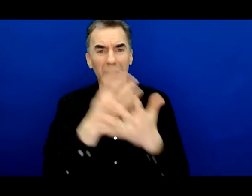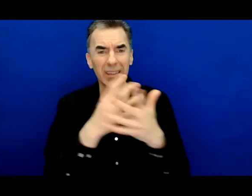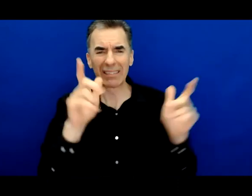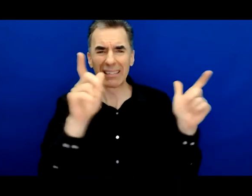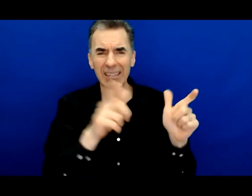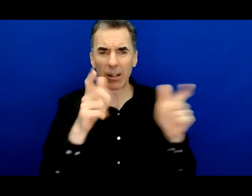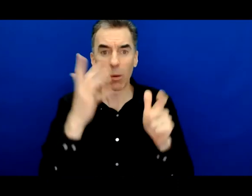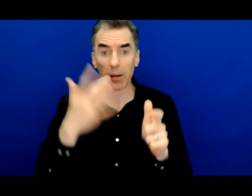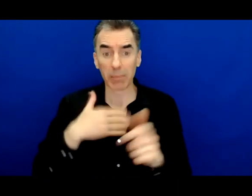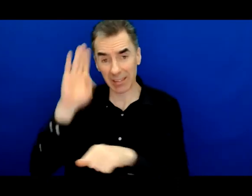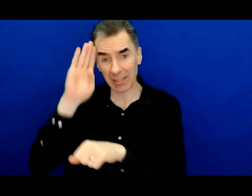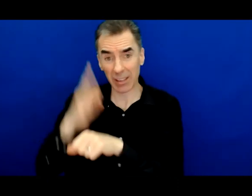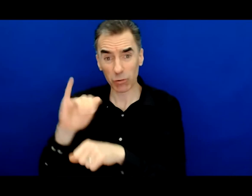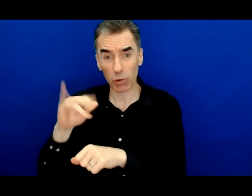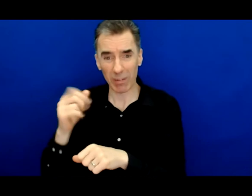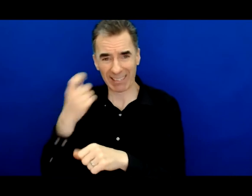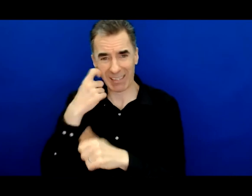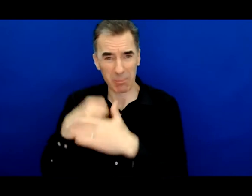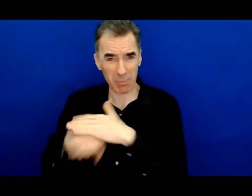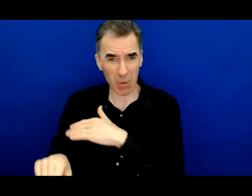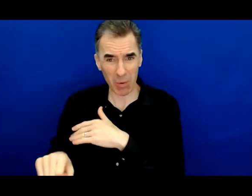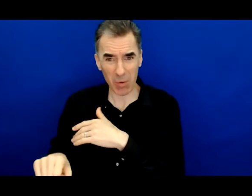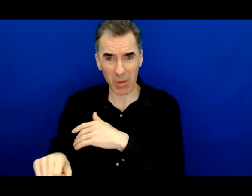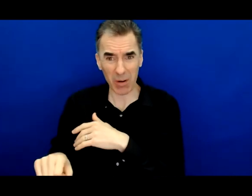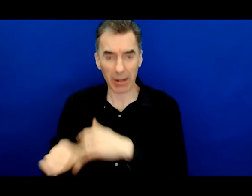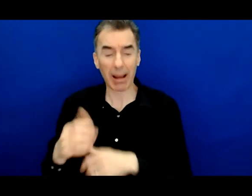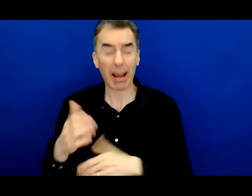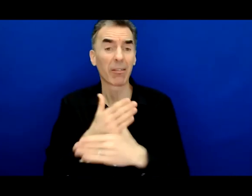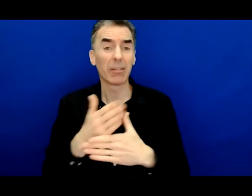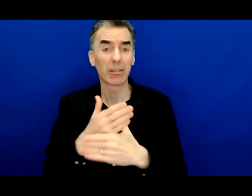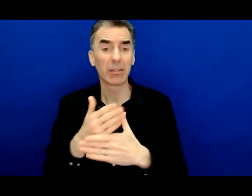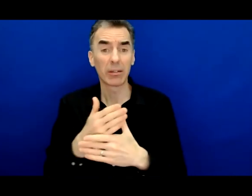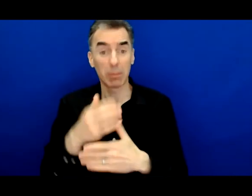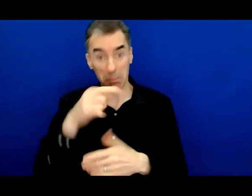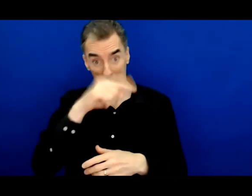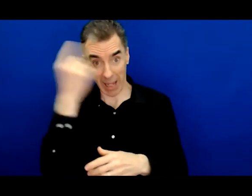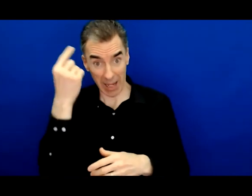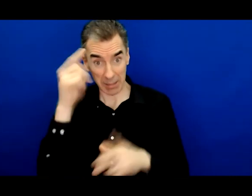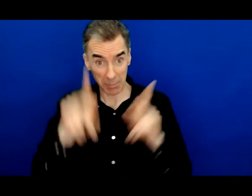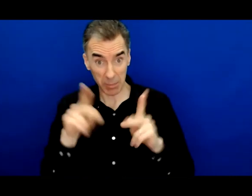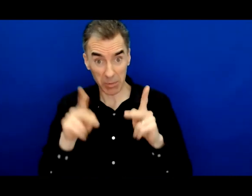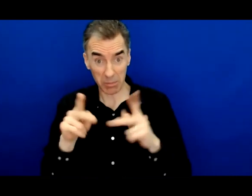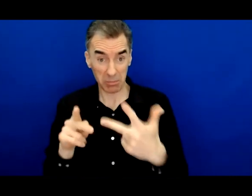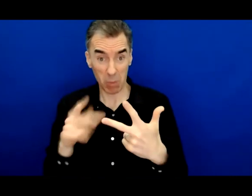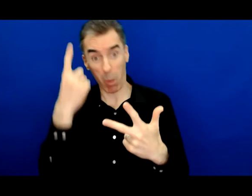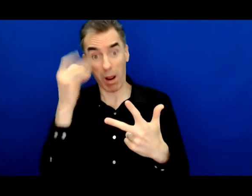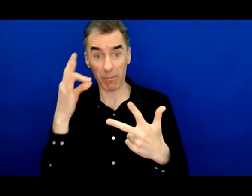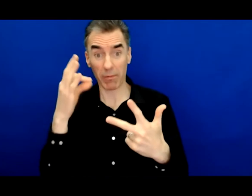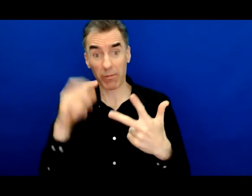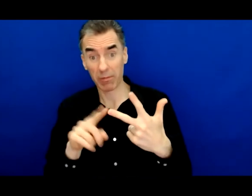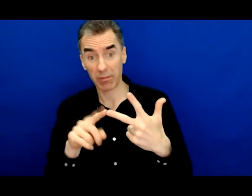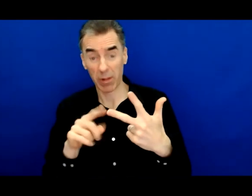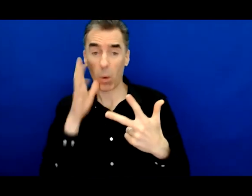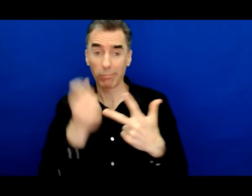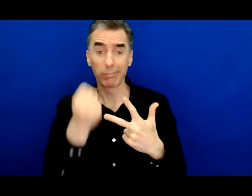recently been born and one in three black men are going to end up in prison by the age of 18 and Josh is going to be 18 in 2030